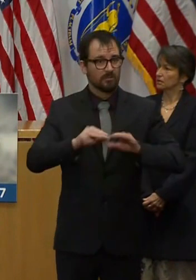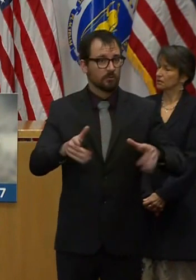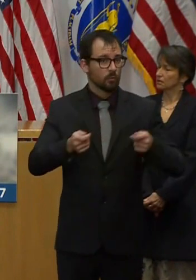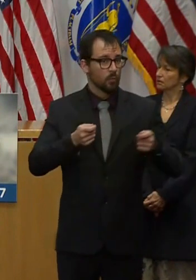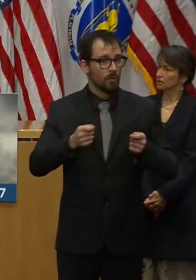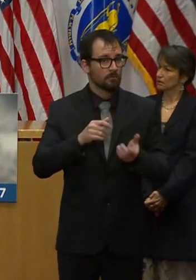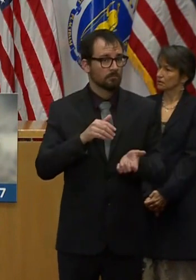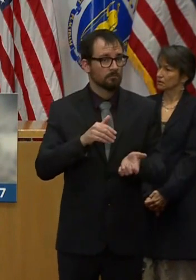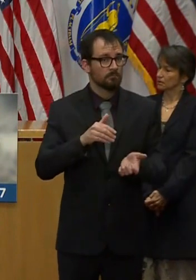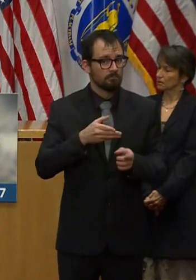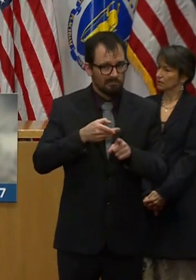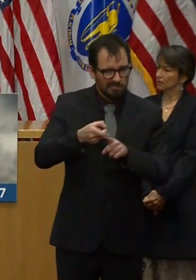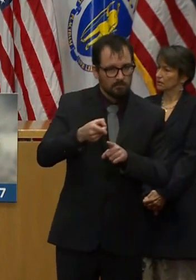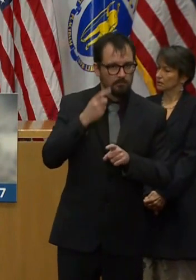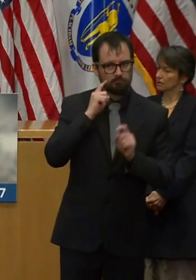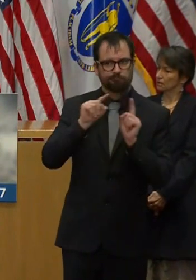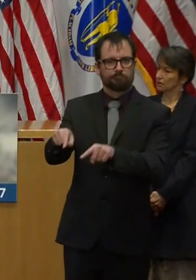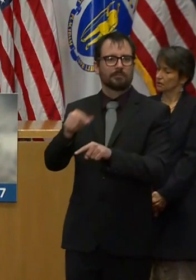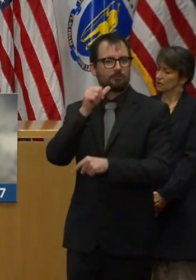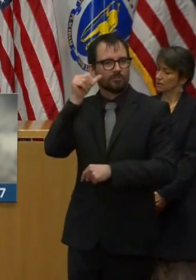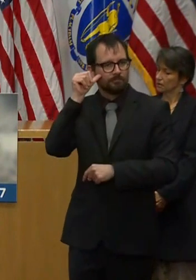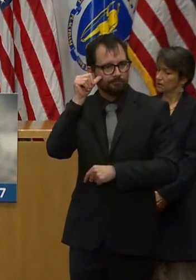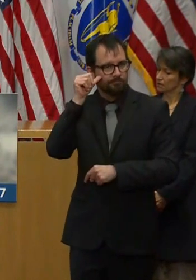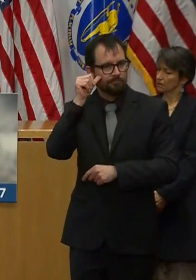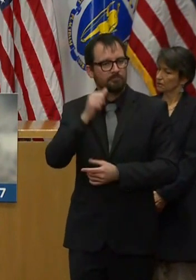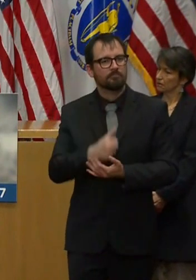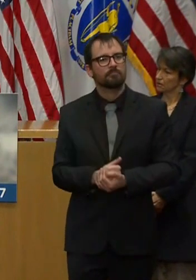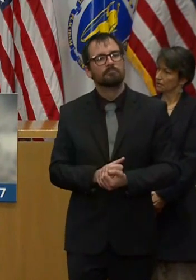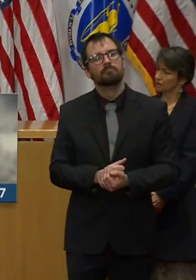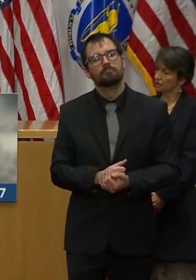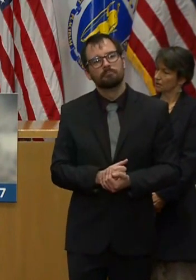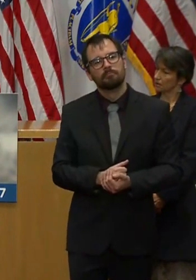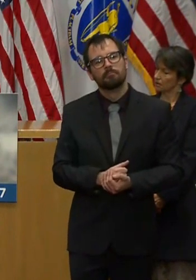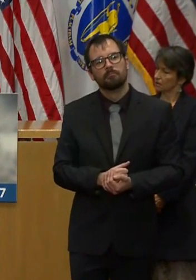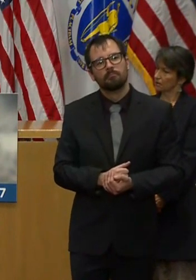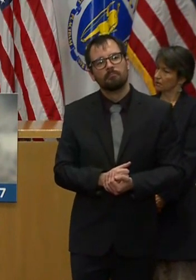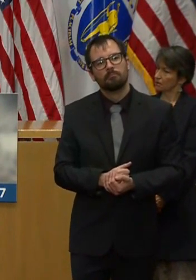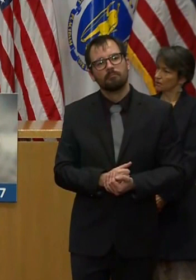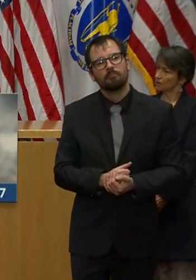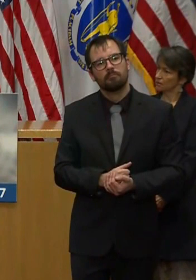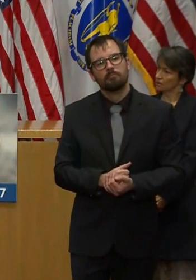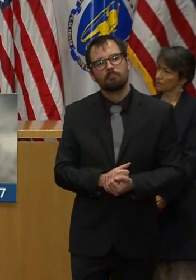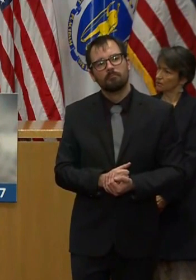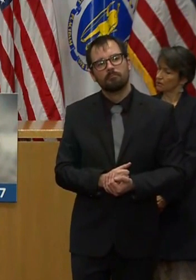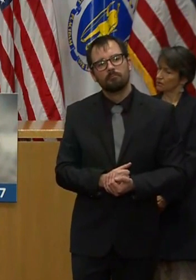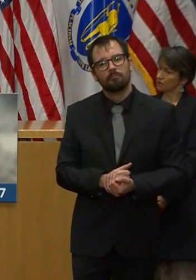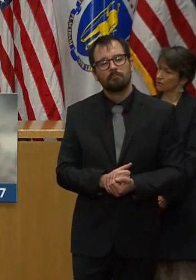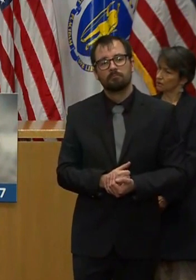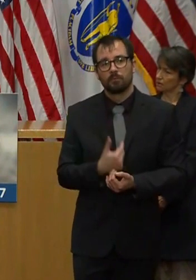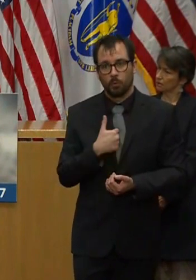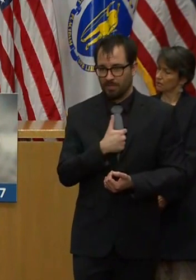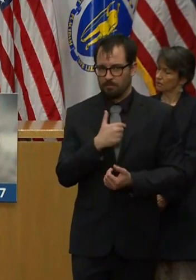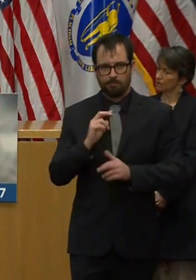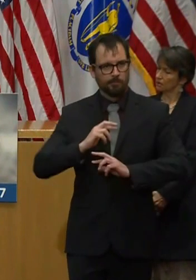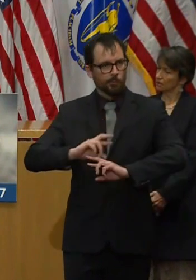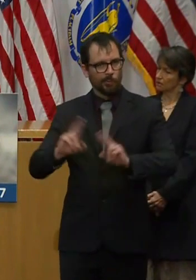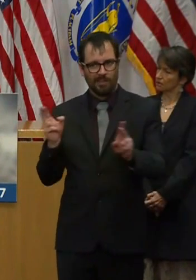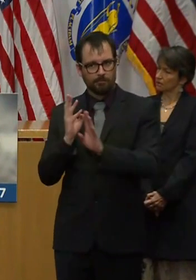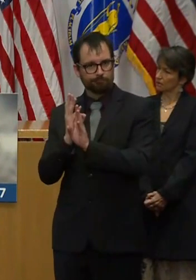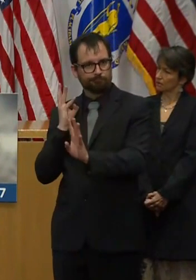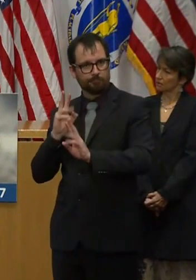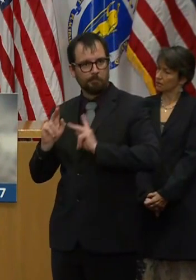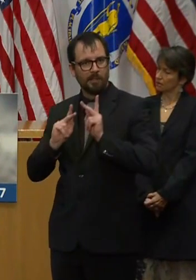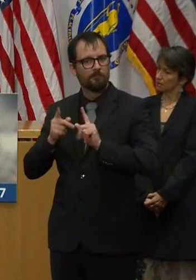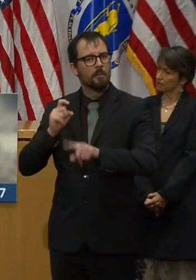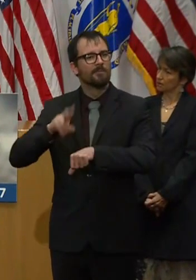additional staff resources. We have the National Guard who are there, both National Guard who are there is what I would call